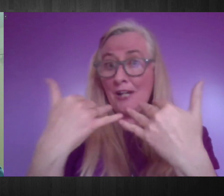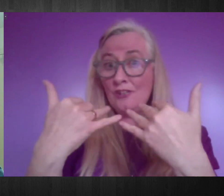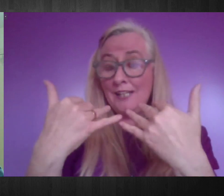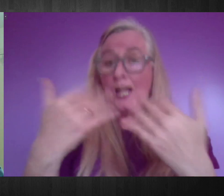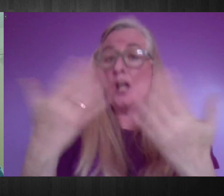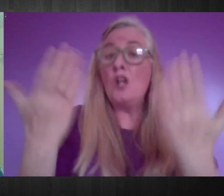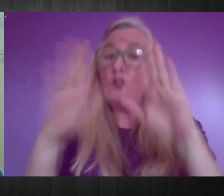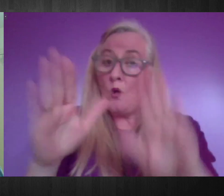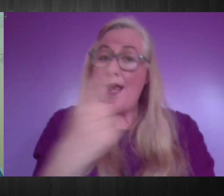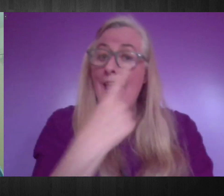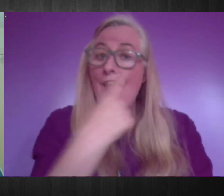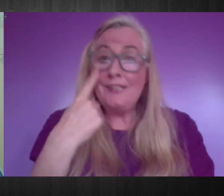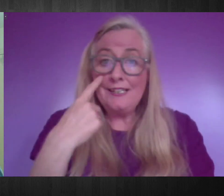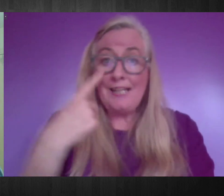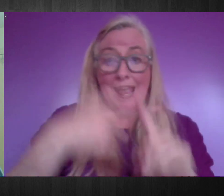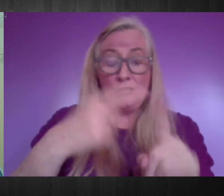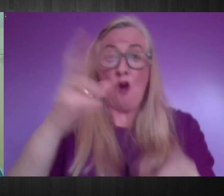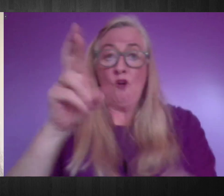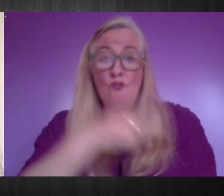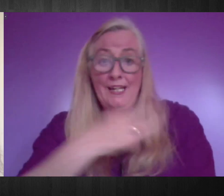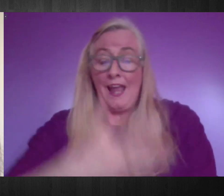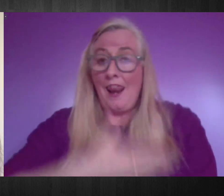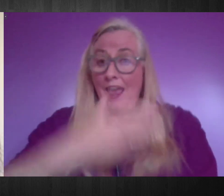experiences in there and policies at all levels as well.